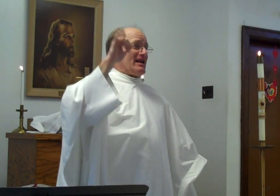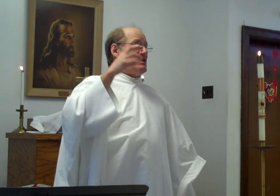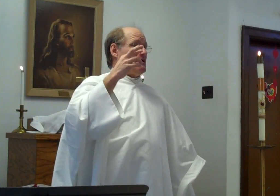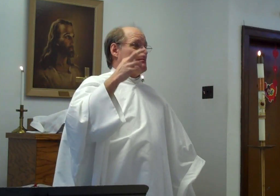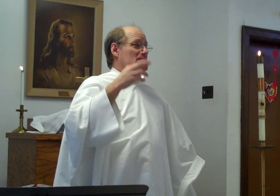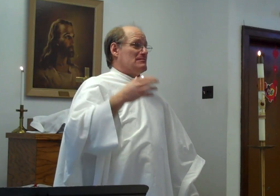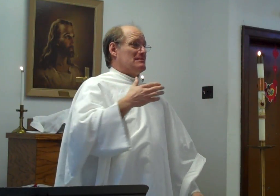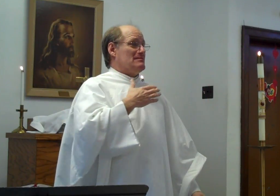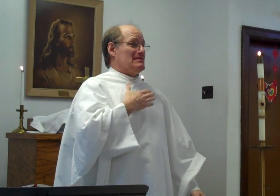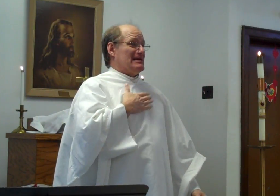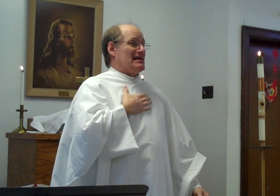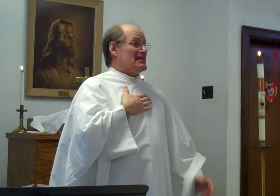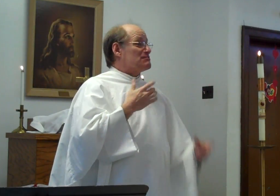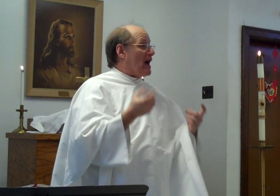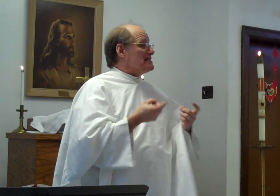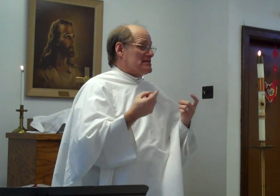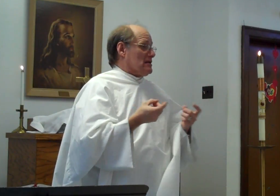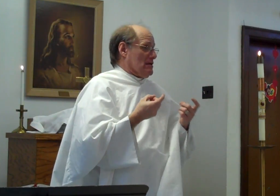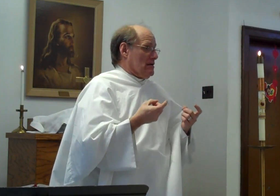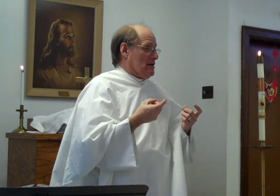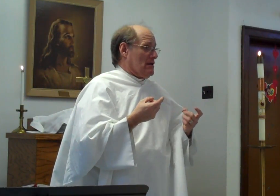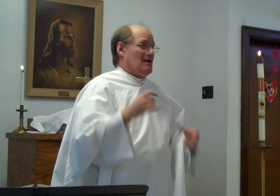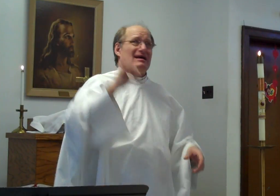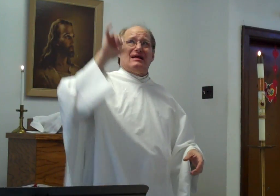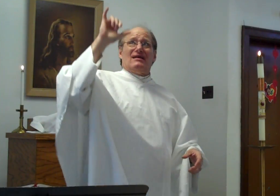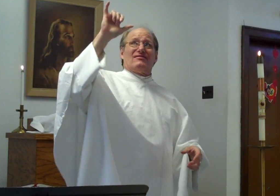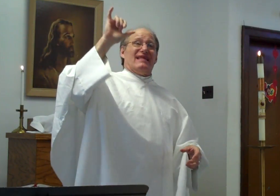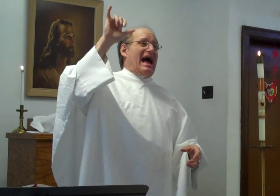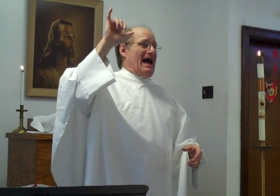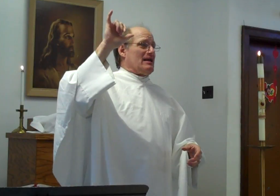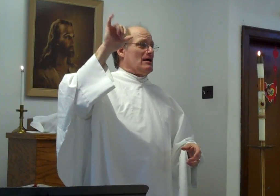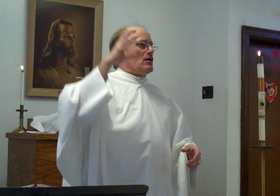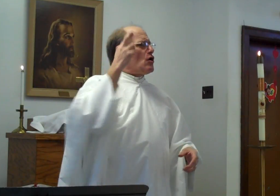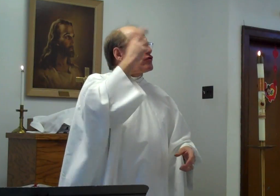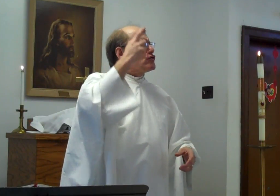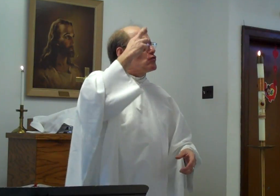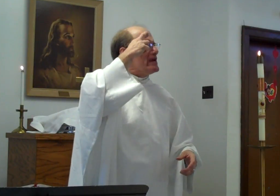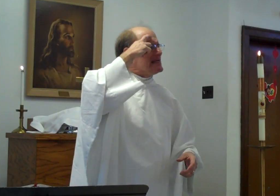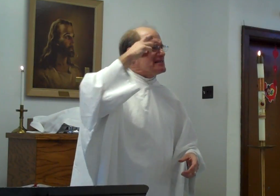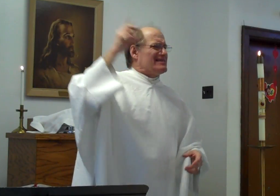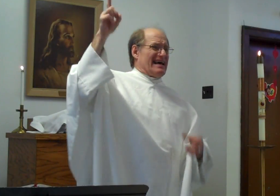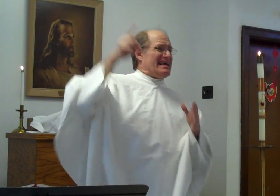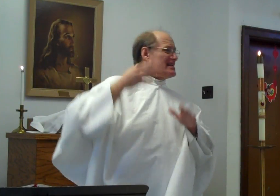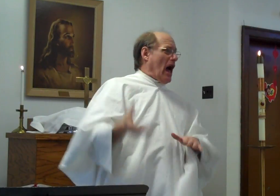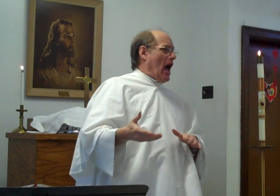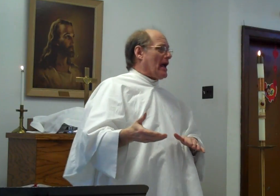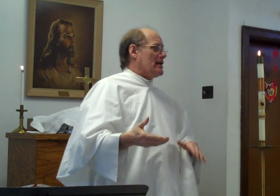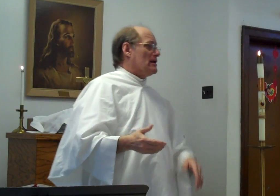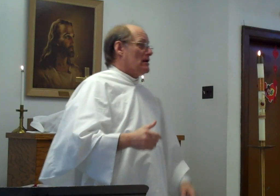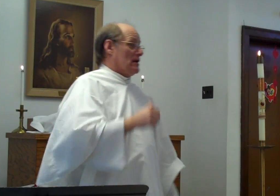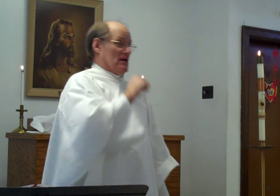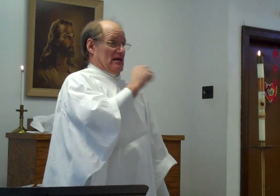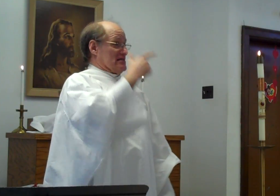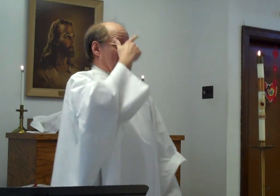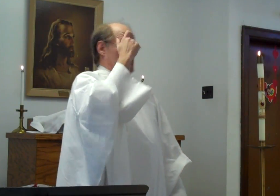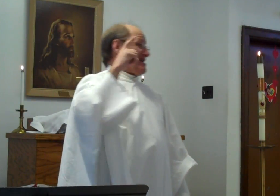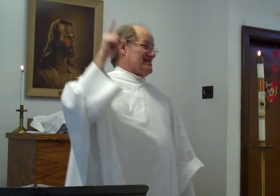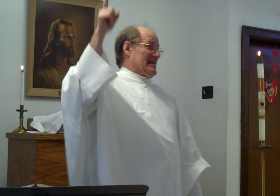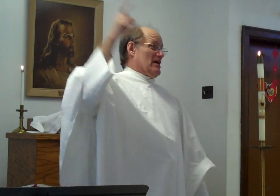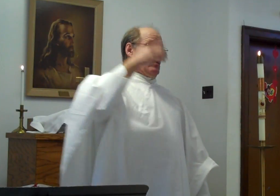That is my sin. That, the reason that he died, is not because he